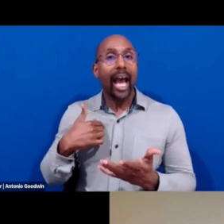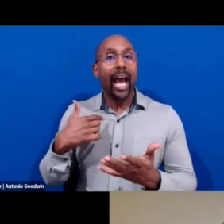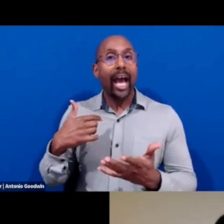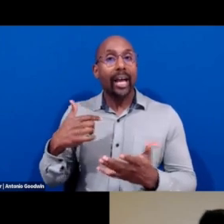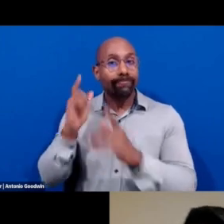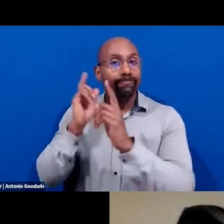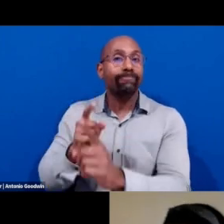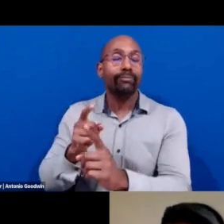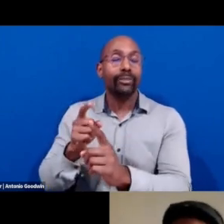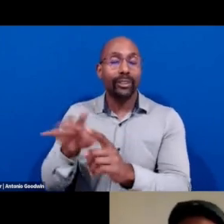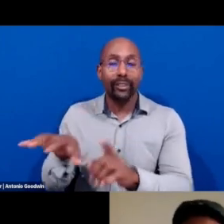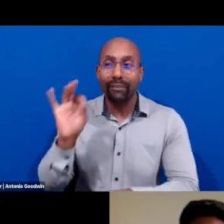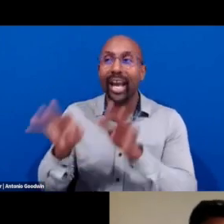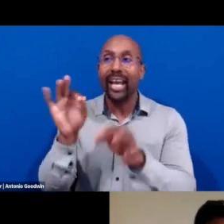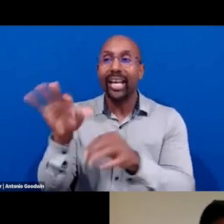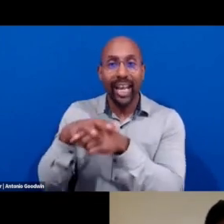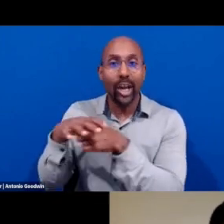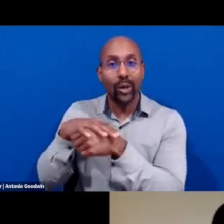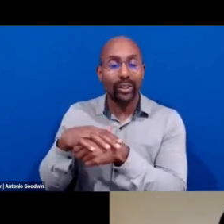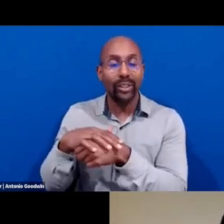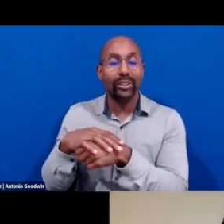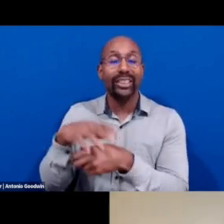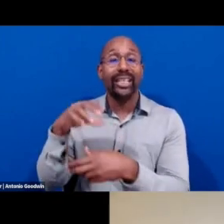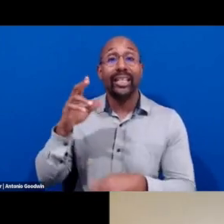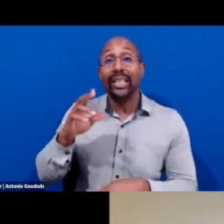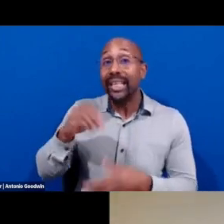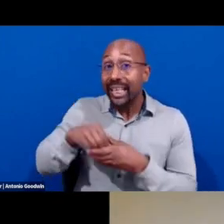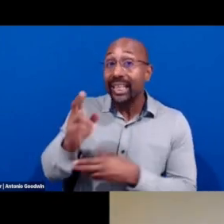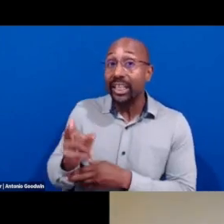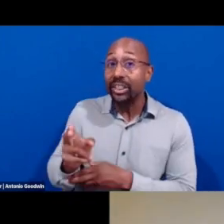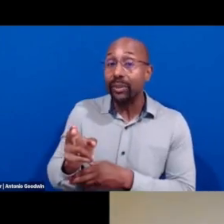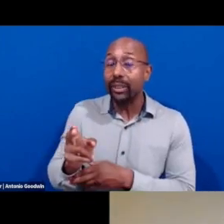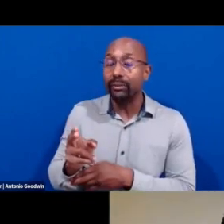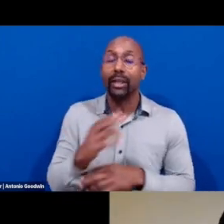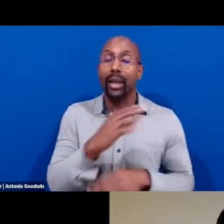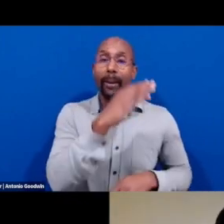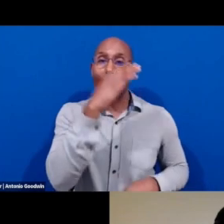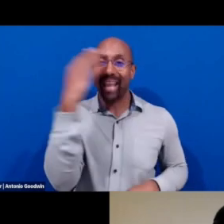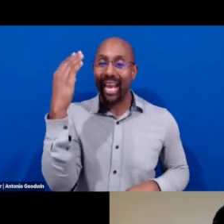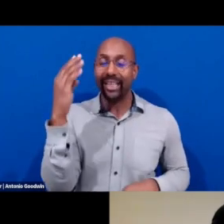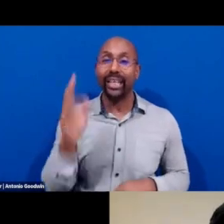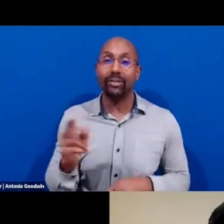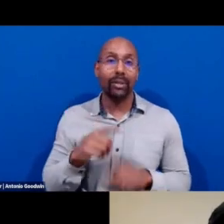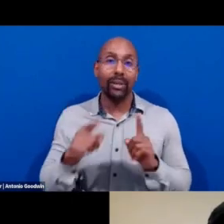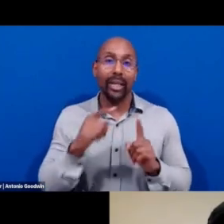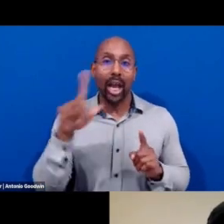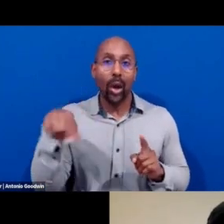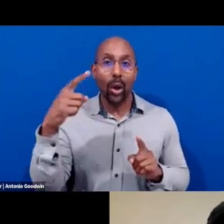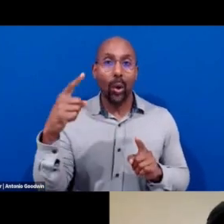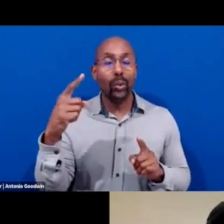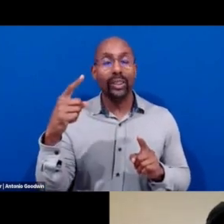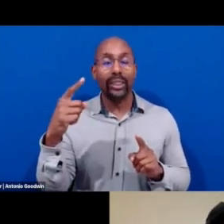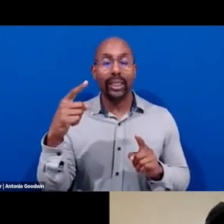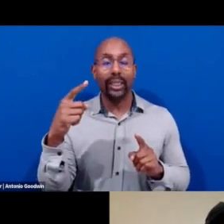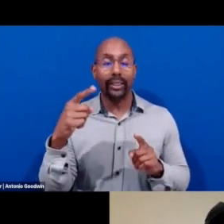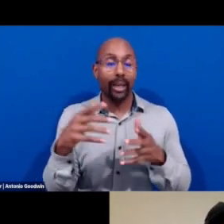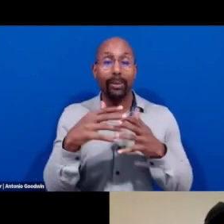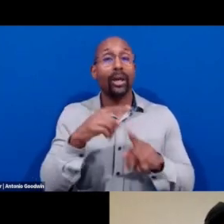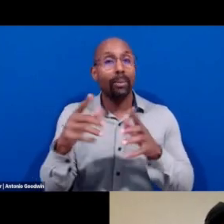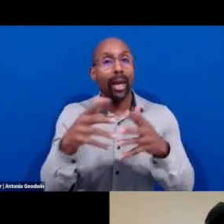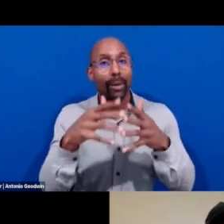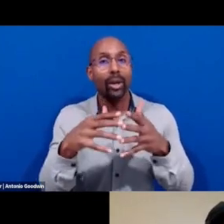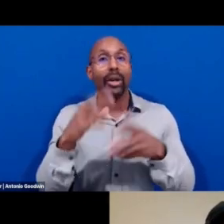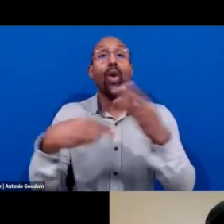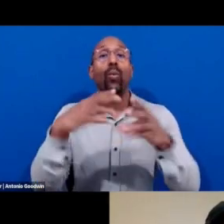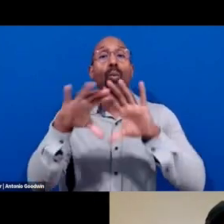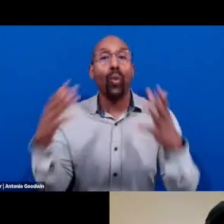I would say black history, but it's obviously world history and American history and everyone's history, but these underexplored